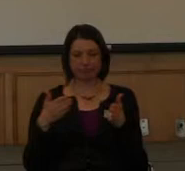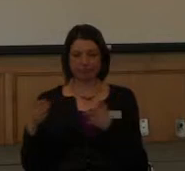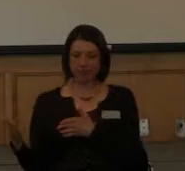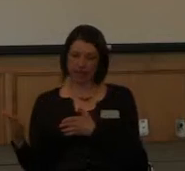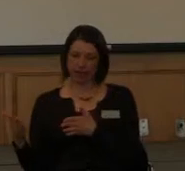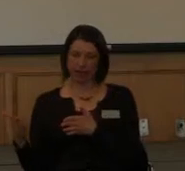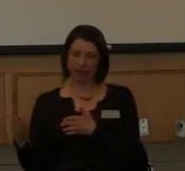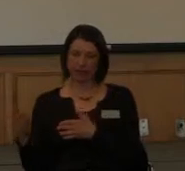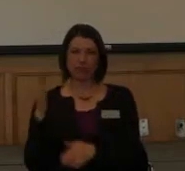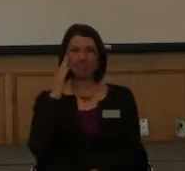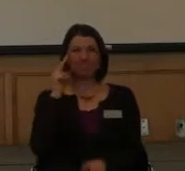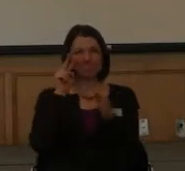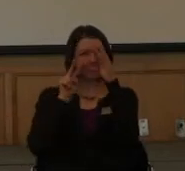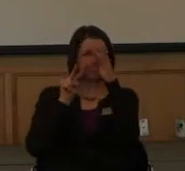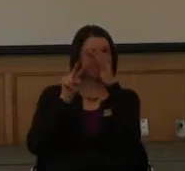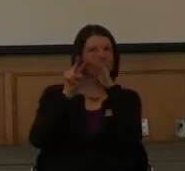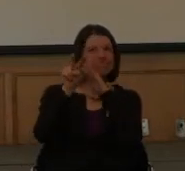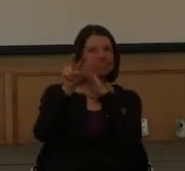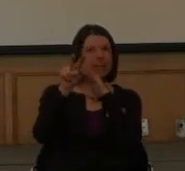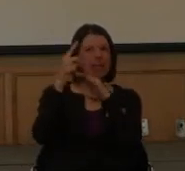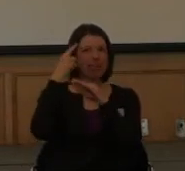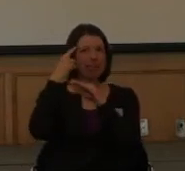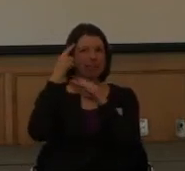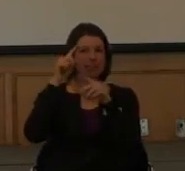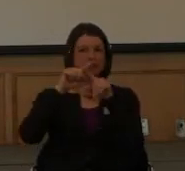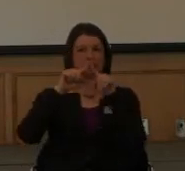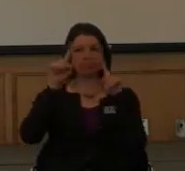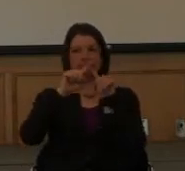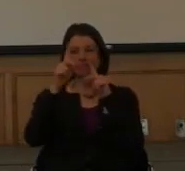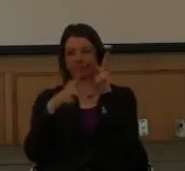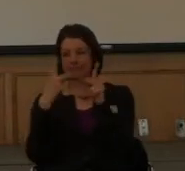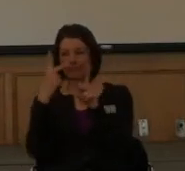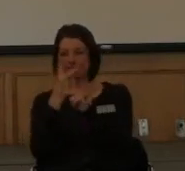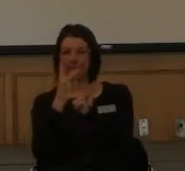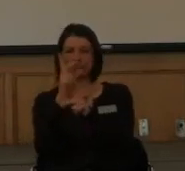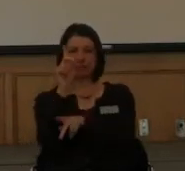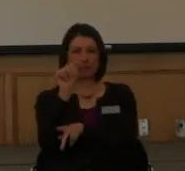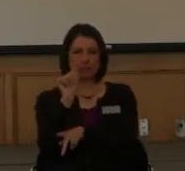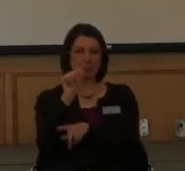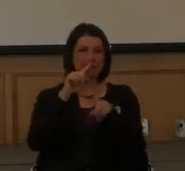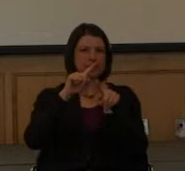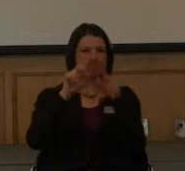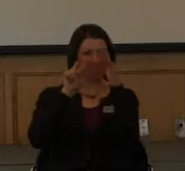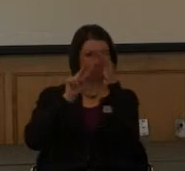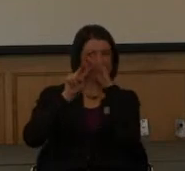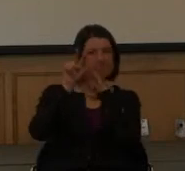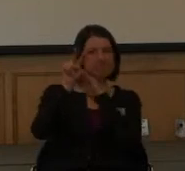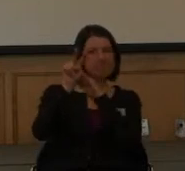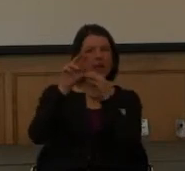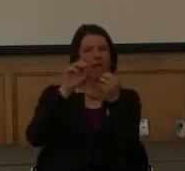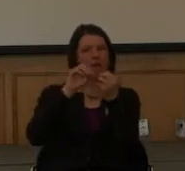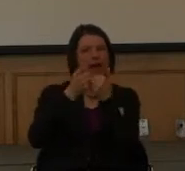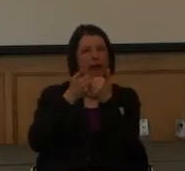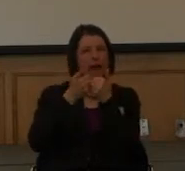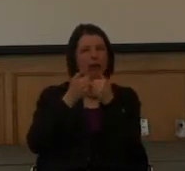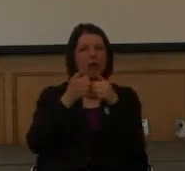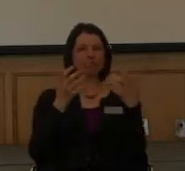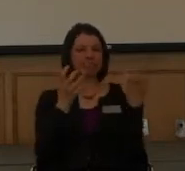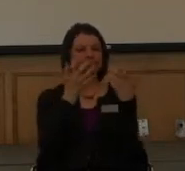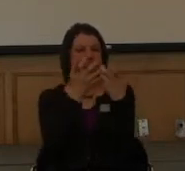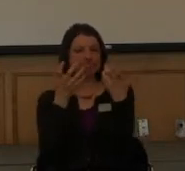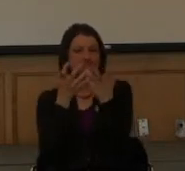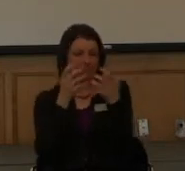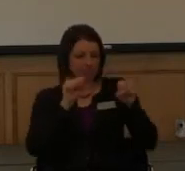think about the different types of disabilities. You know, what, how are, you know, how are we able to accommodate that?